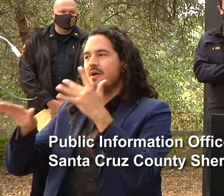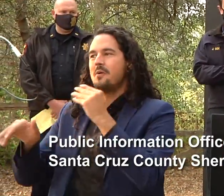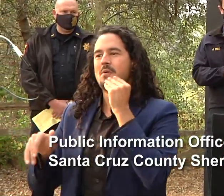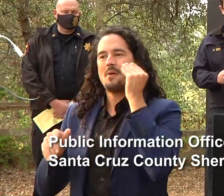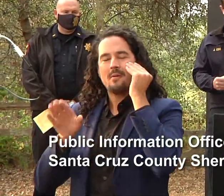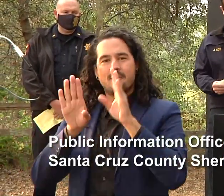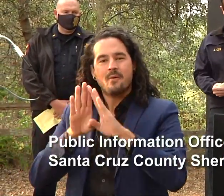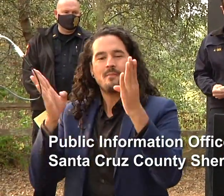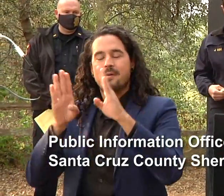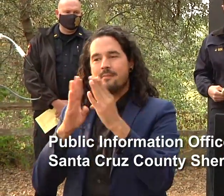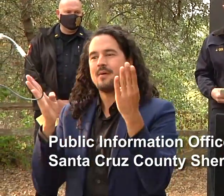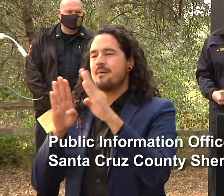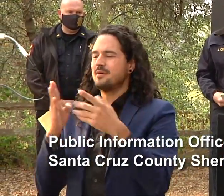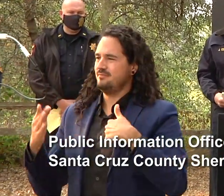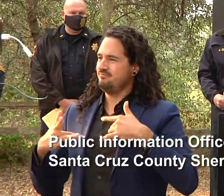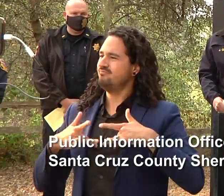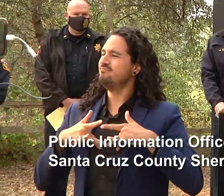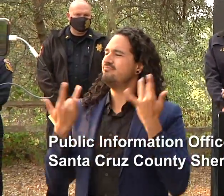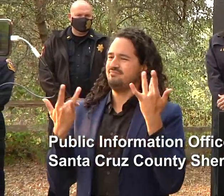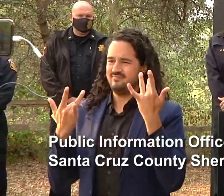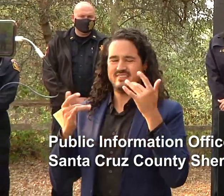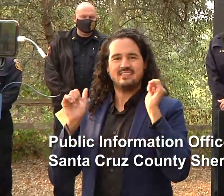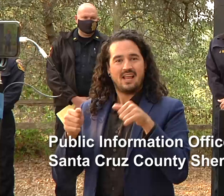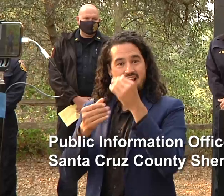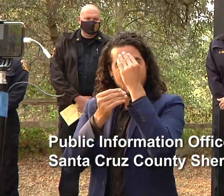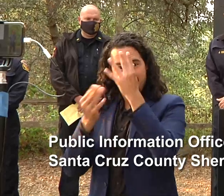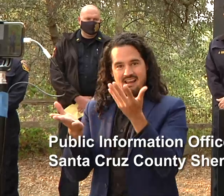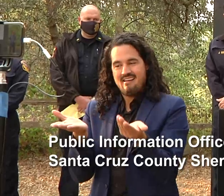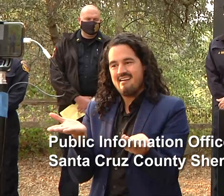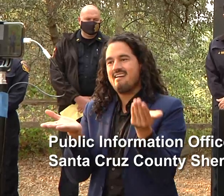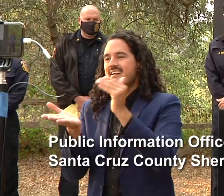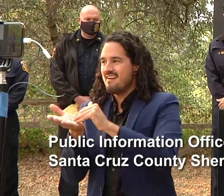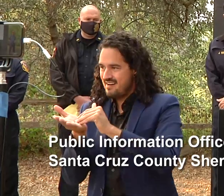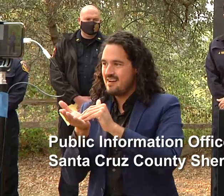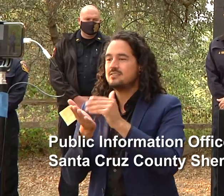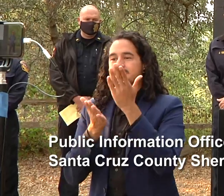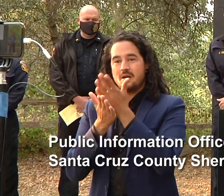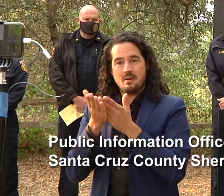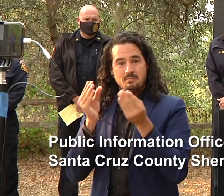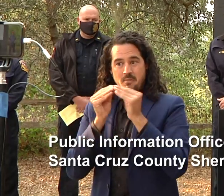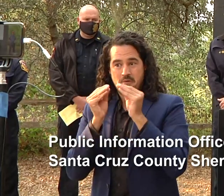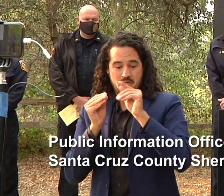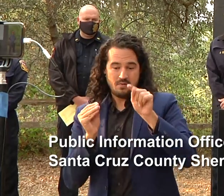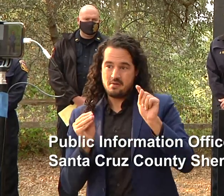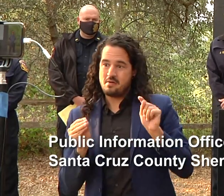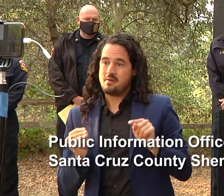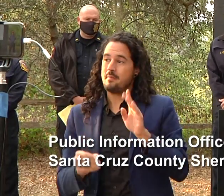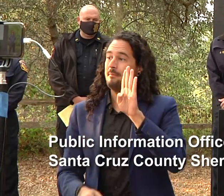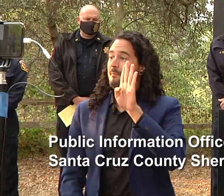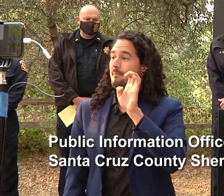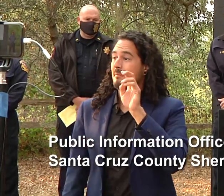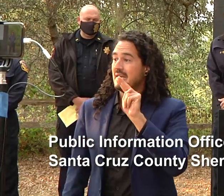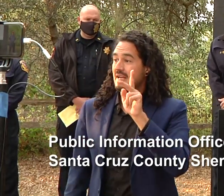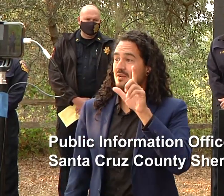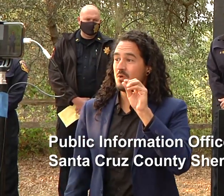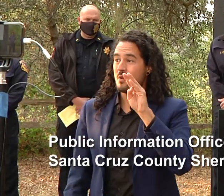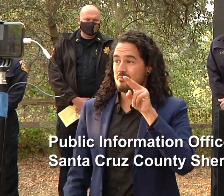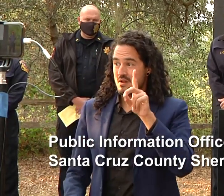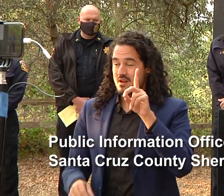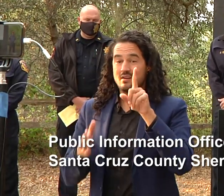luckily we can say today that we did bring some of the community of ben loman home also other areas of felton and